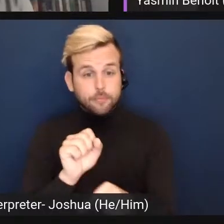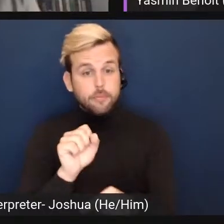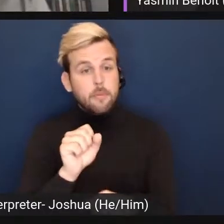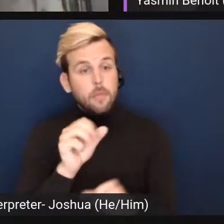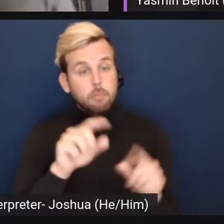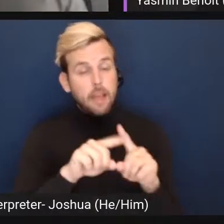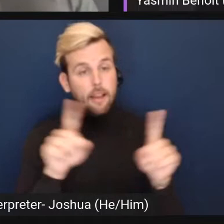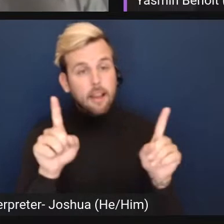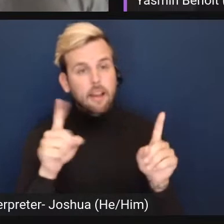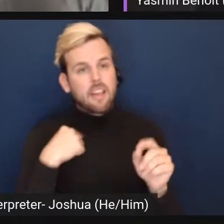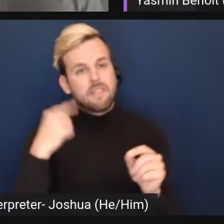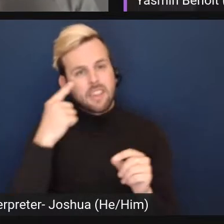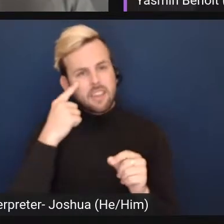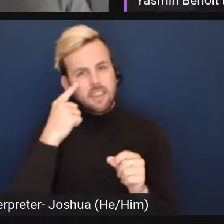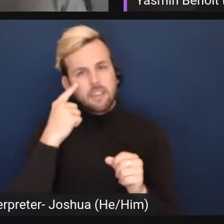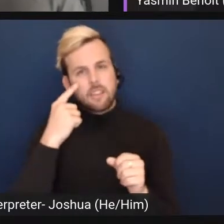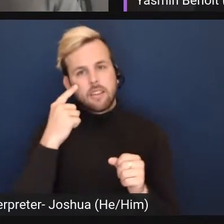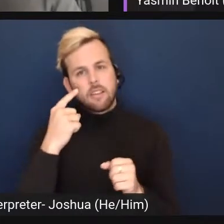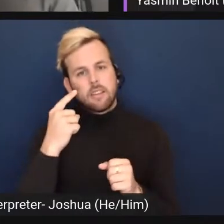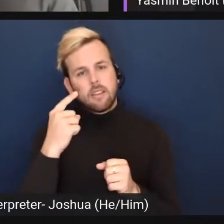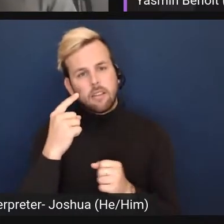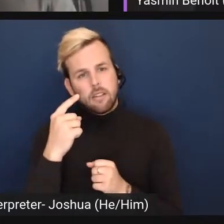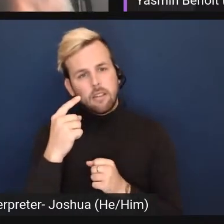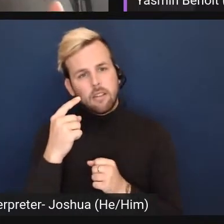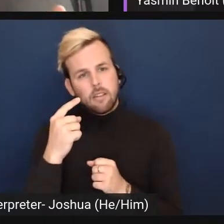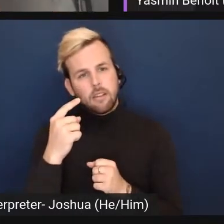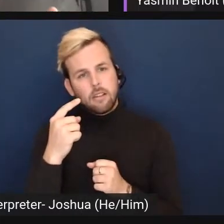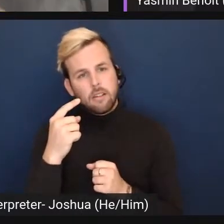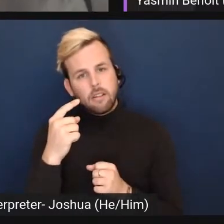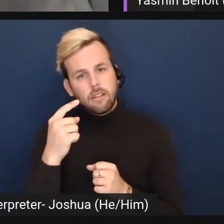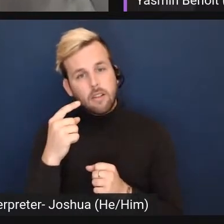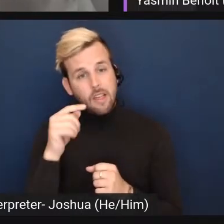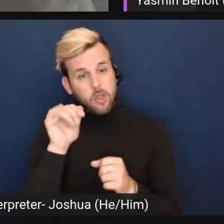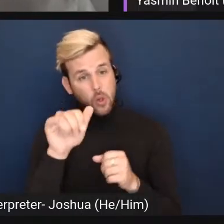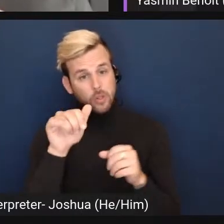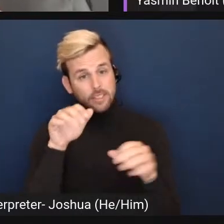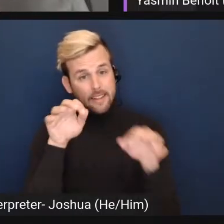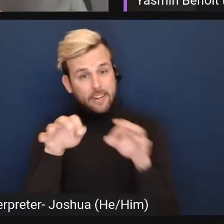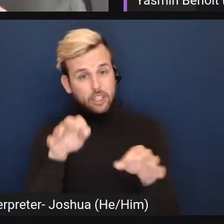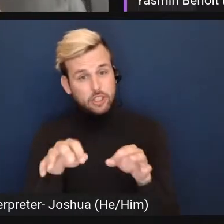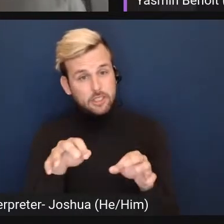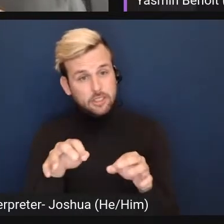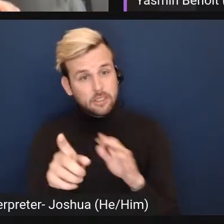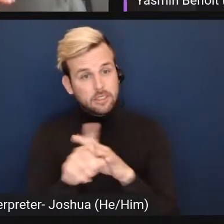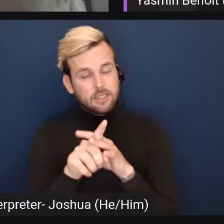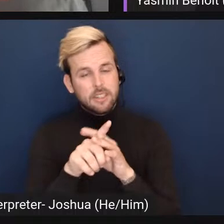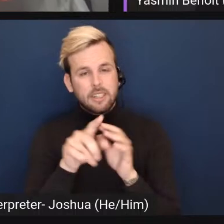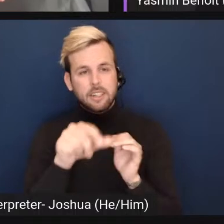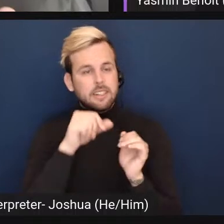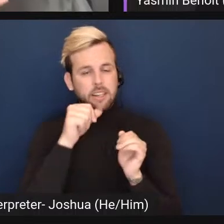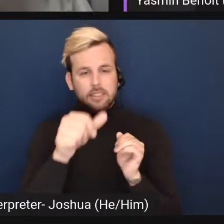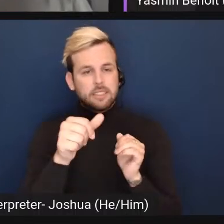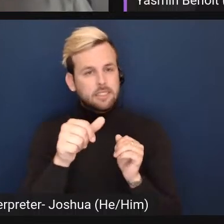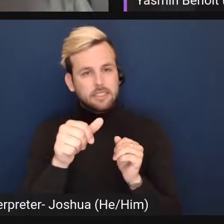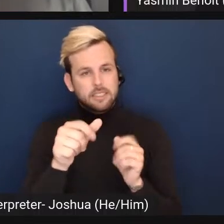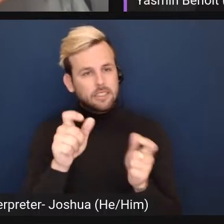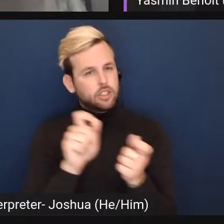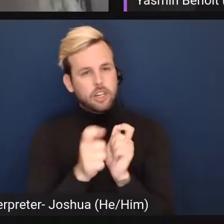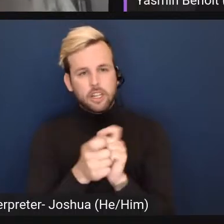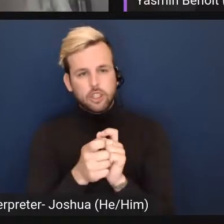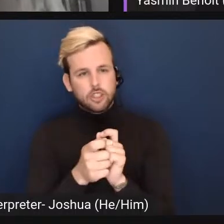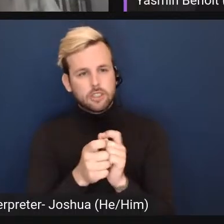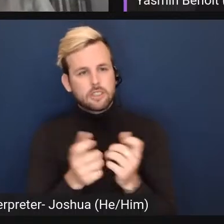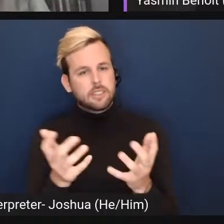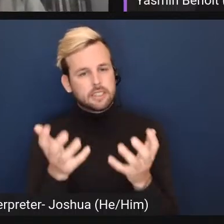But I think that adding those definitions because doesn't change the